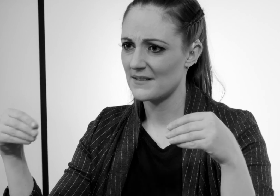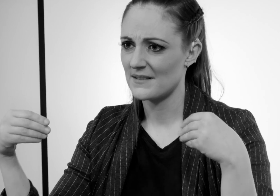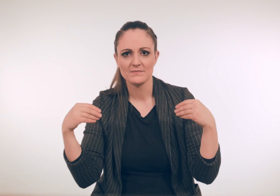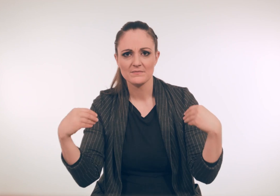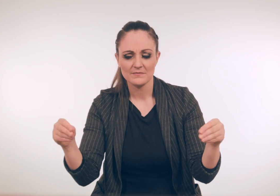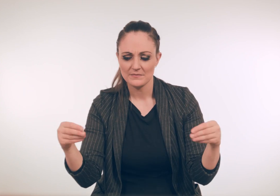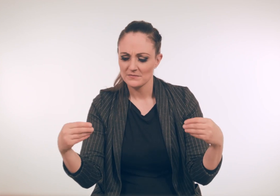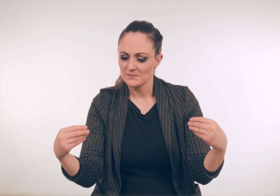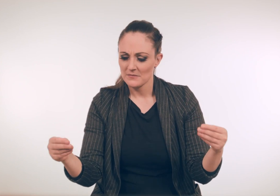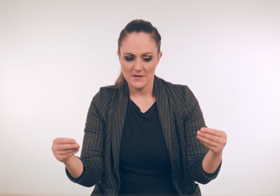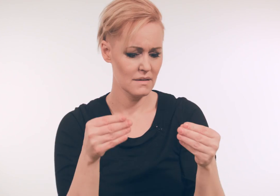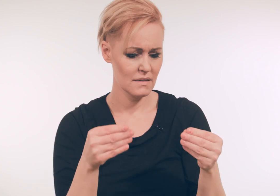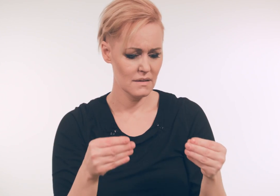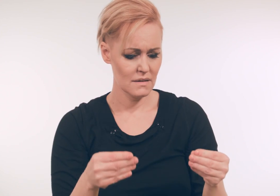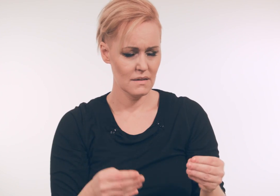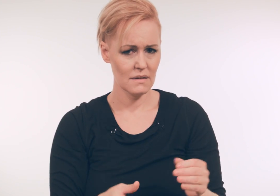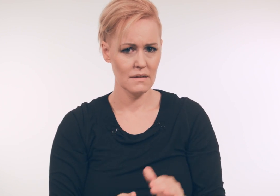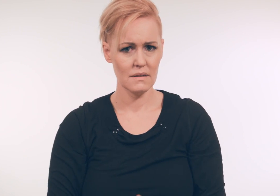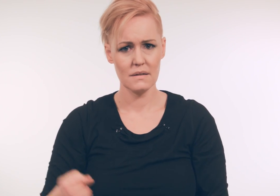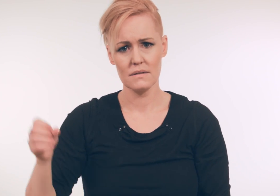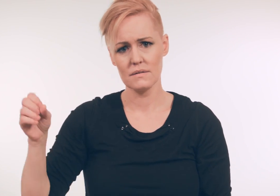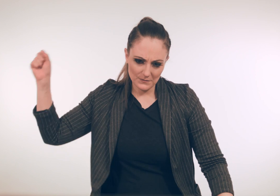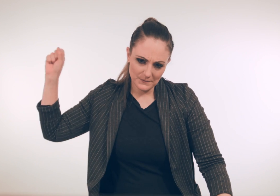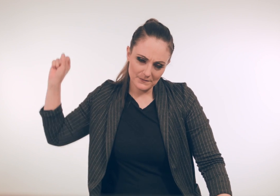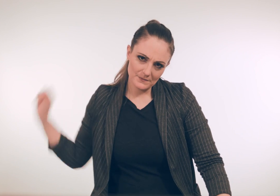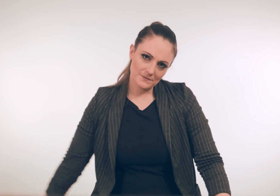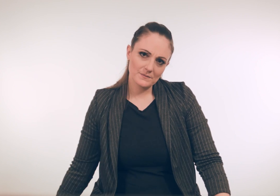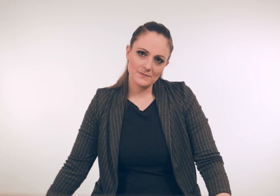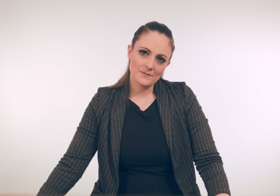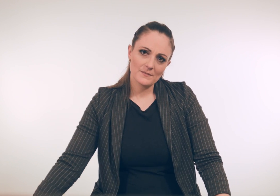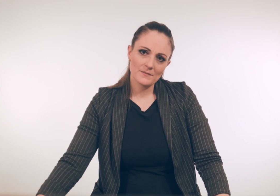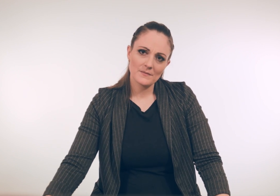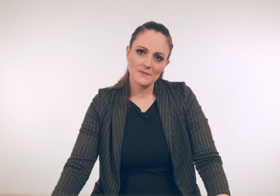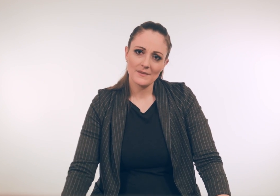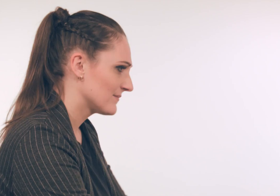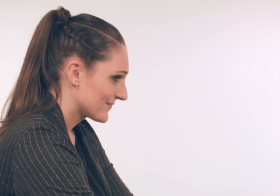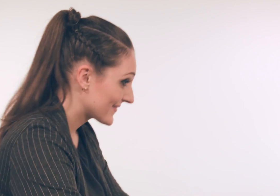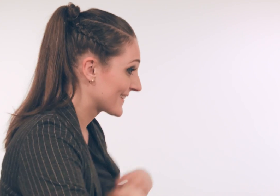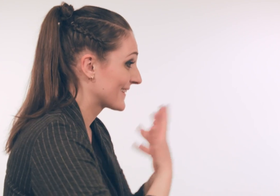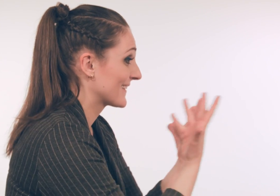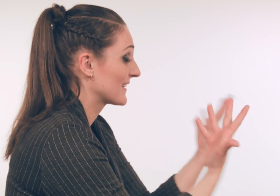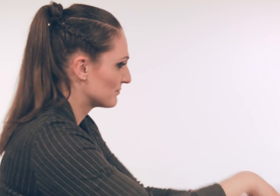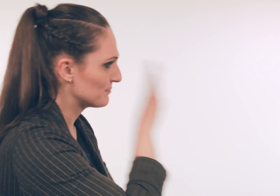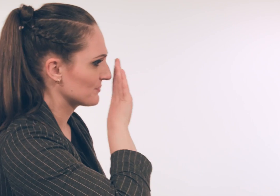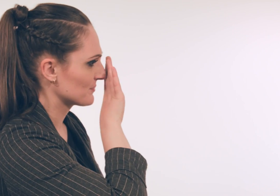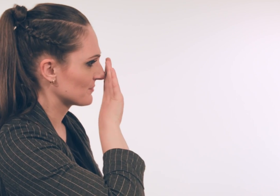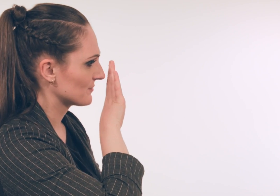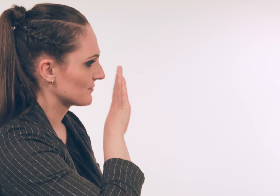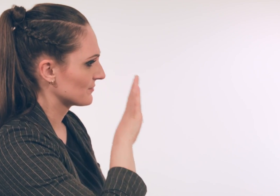your darkness grows, I lose control Again, trying every bit of my